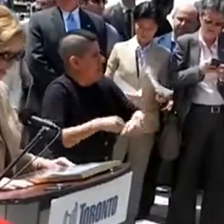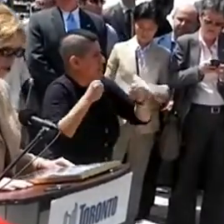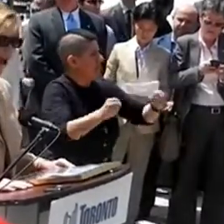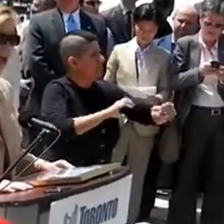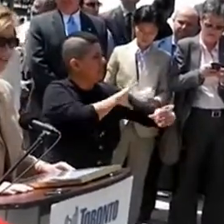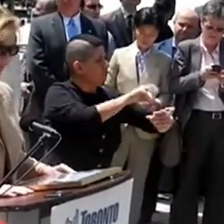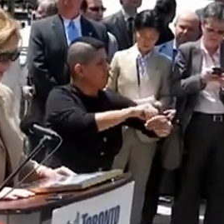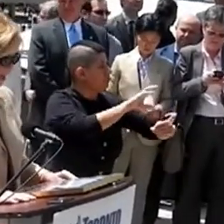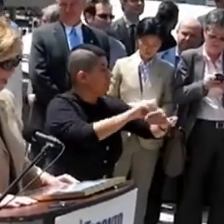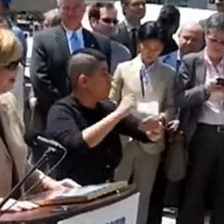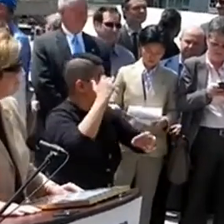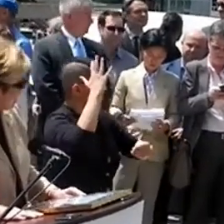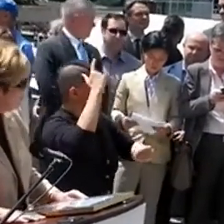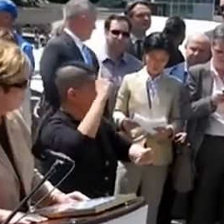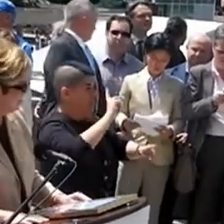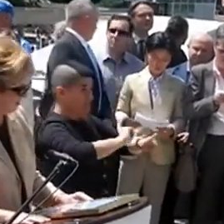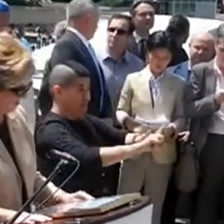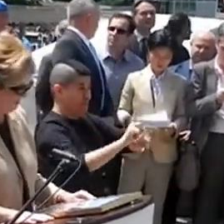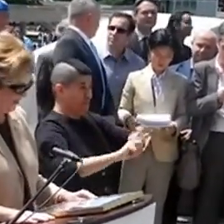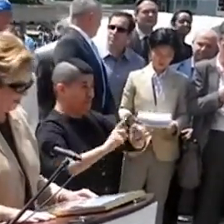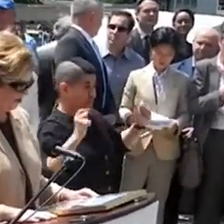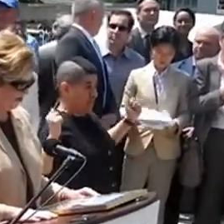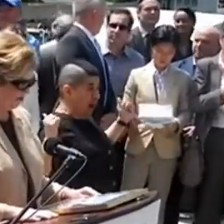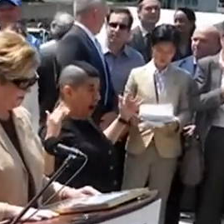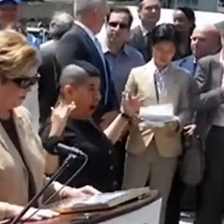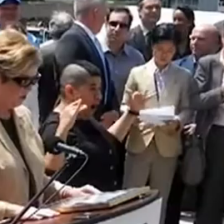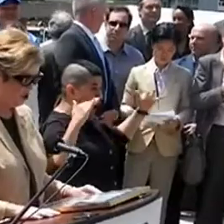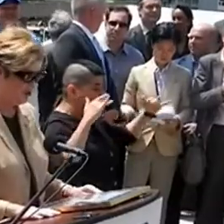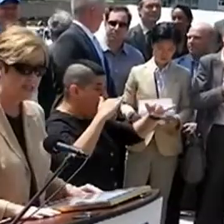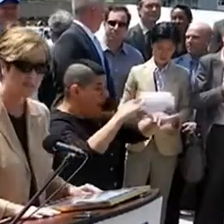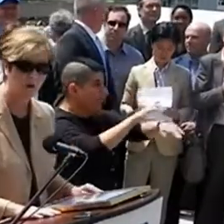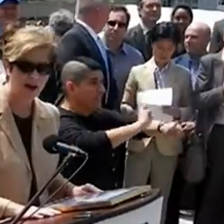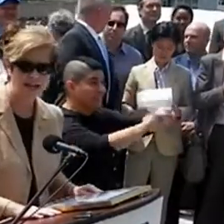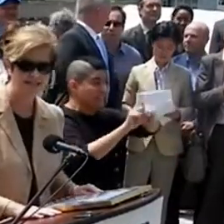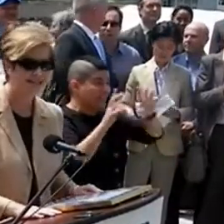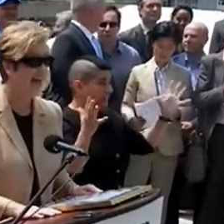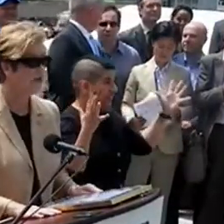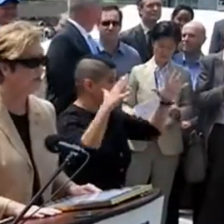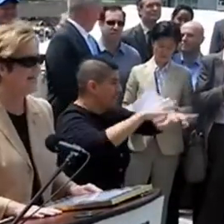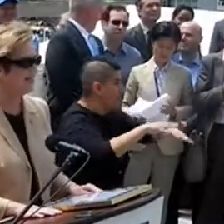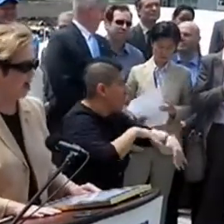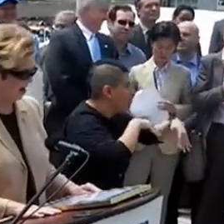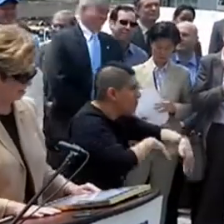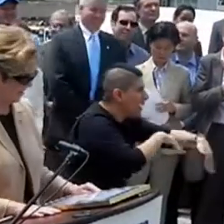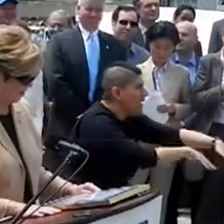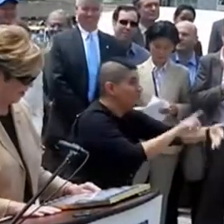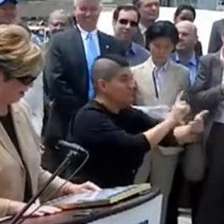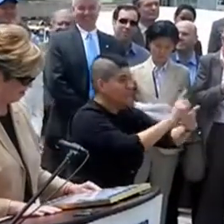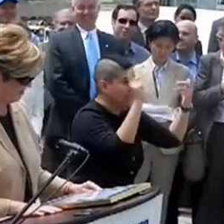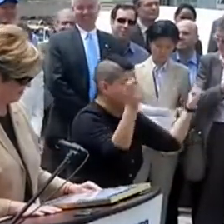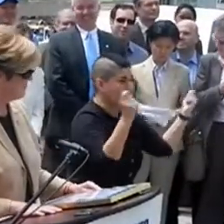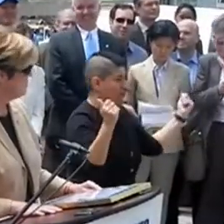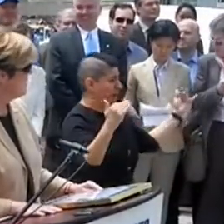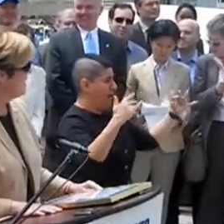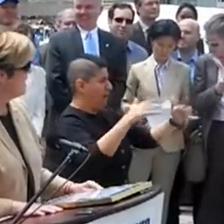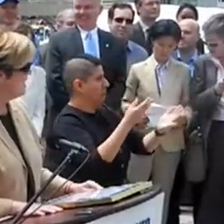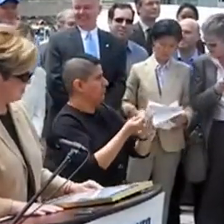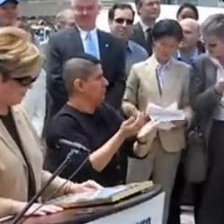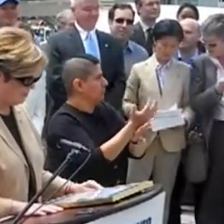by attracting thousands of visitors to its parades and week-long celebrations,